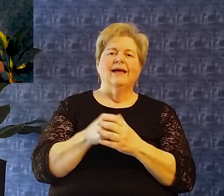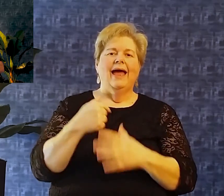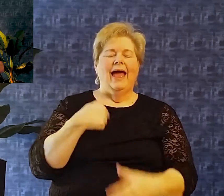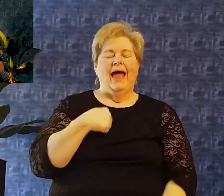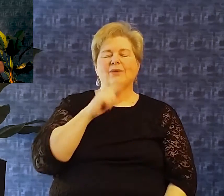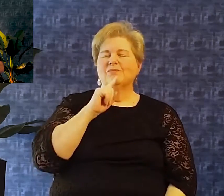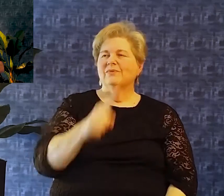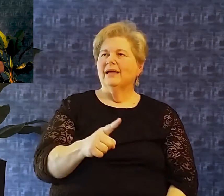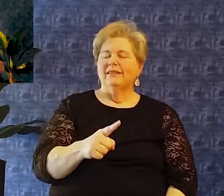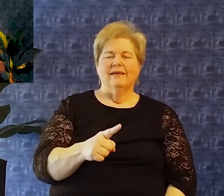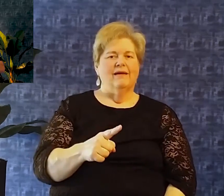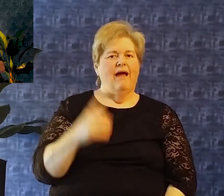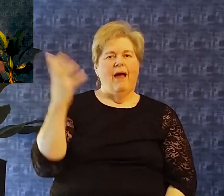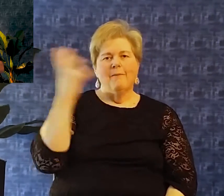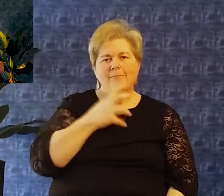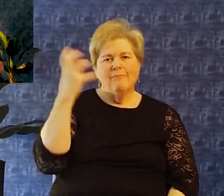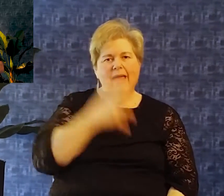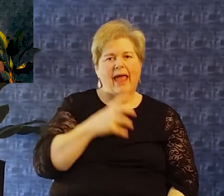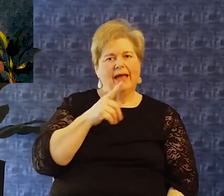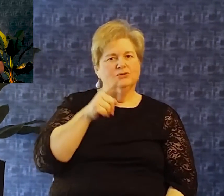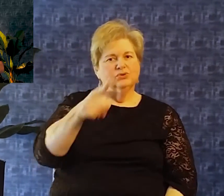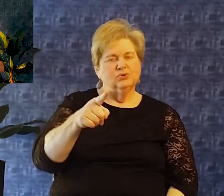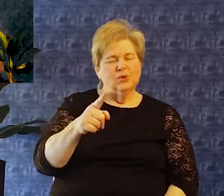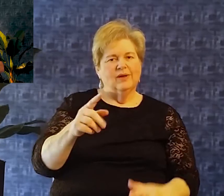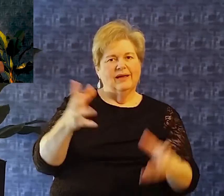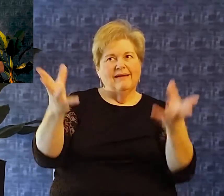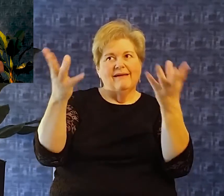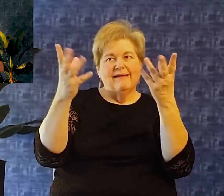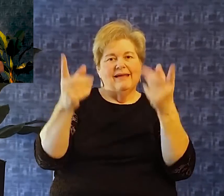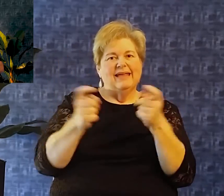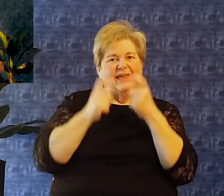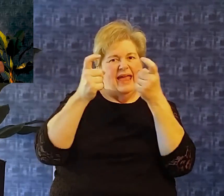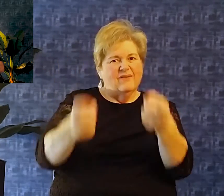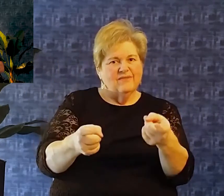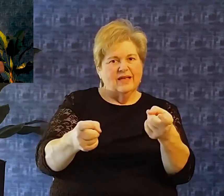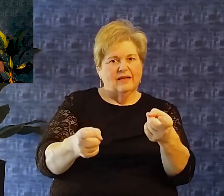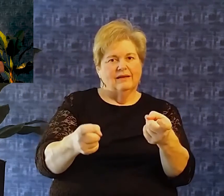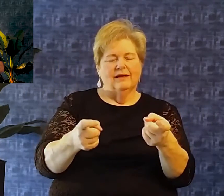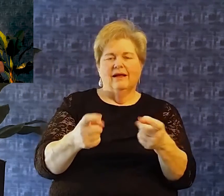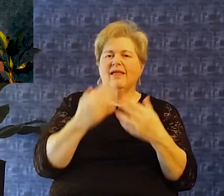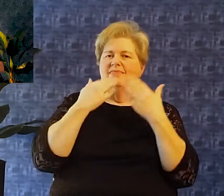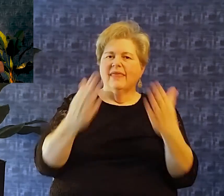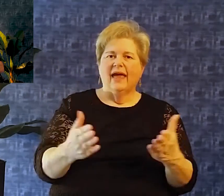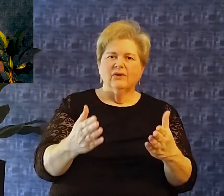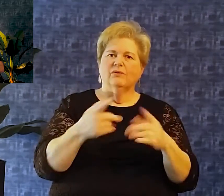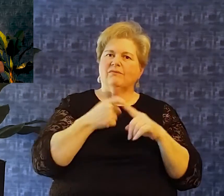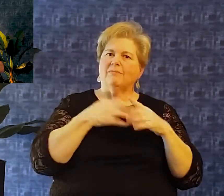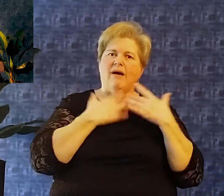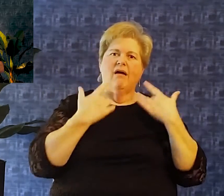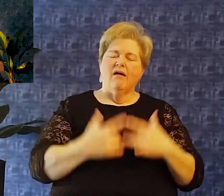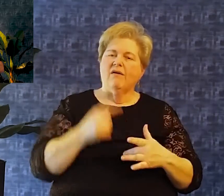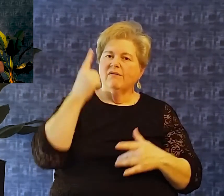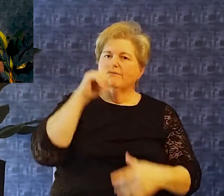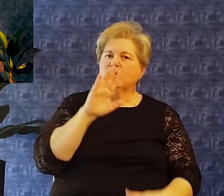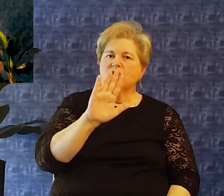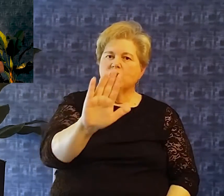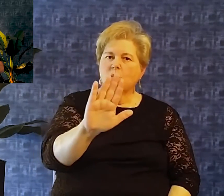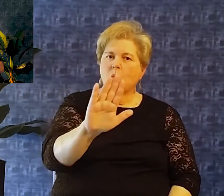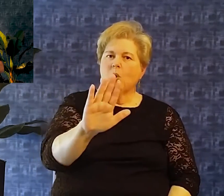from the bottom of my heart just for your Commitment to financially supporting our church and supporting our ministry and